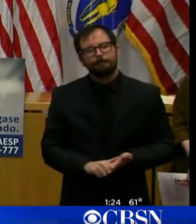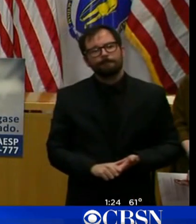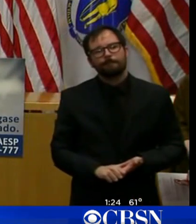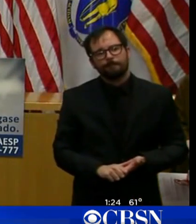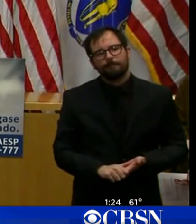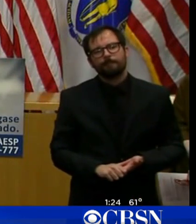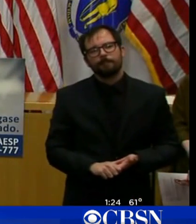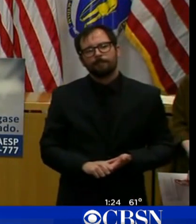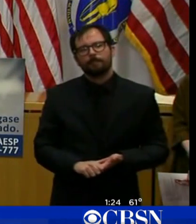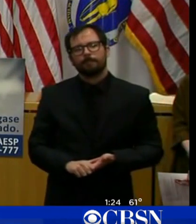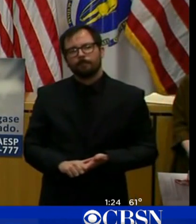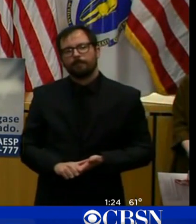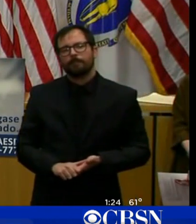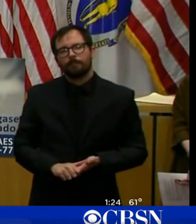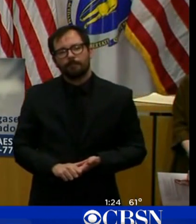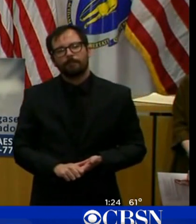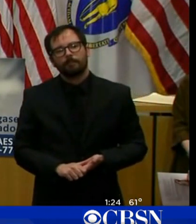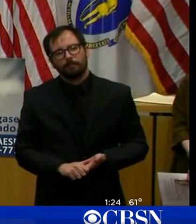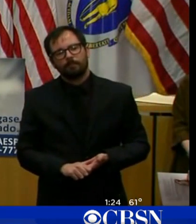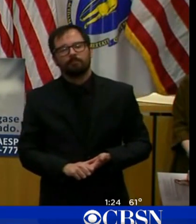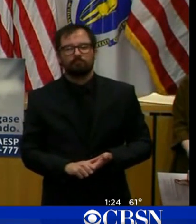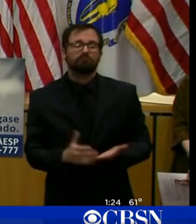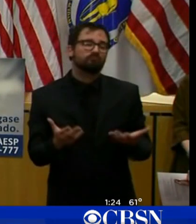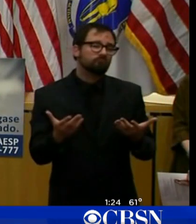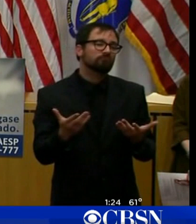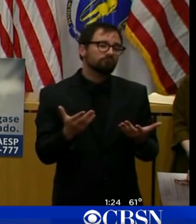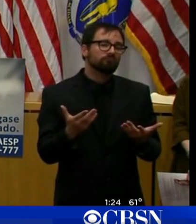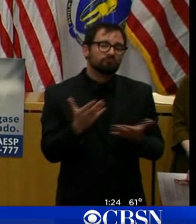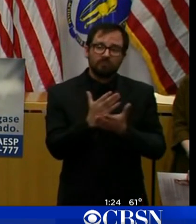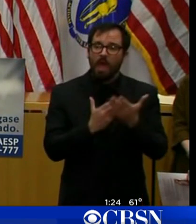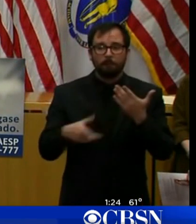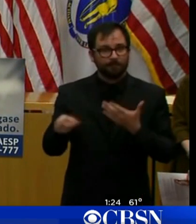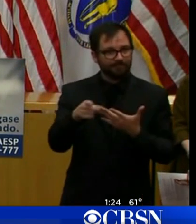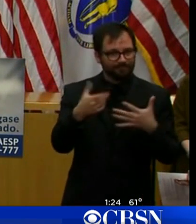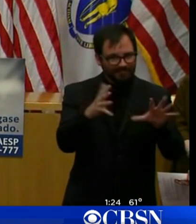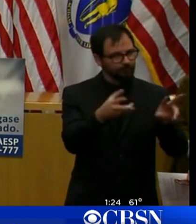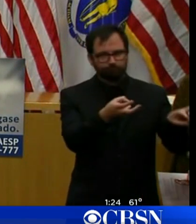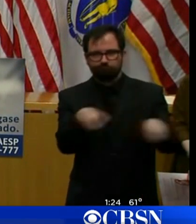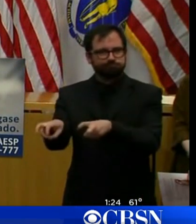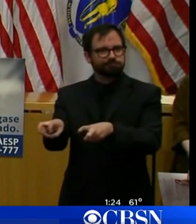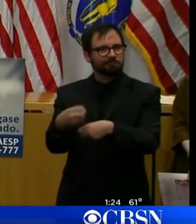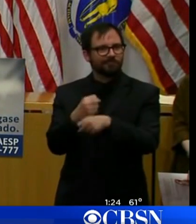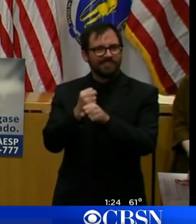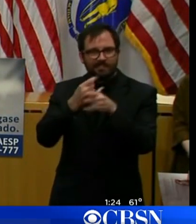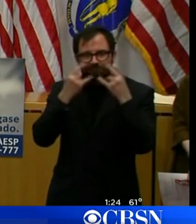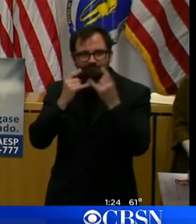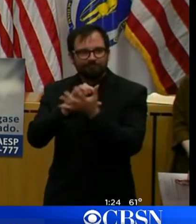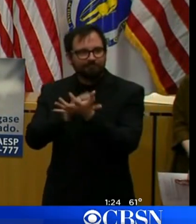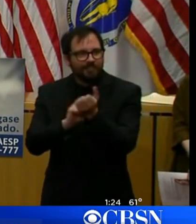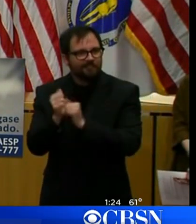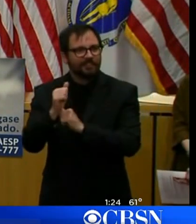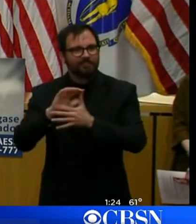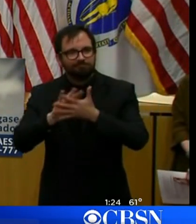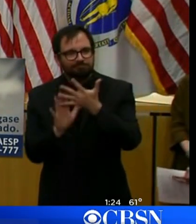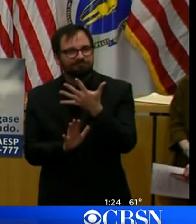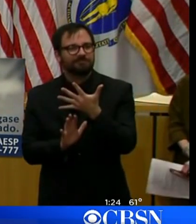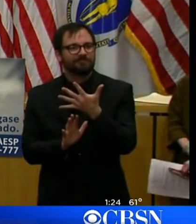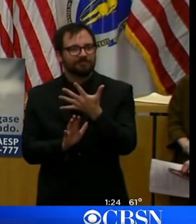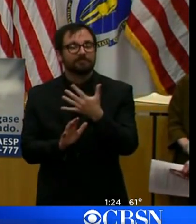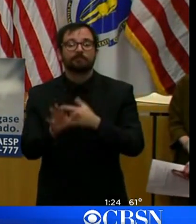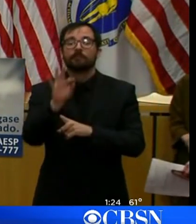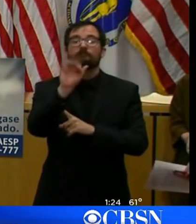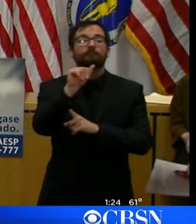printing diagnostic swabs. Merrill and Fall River is making gowns. They were one of the first companies to reach out to us.